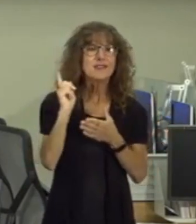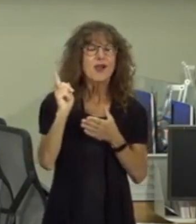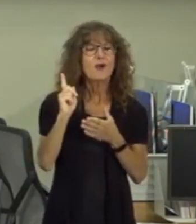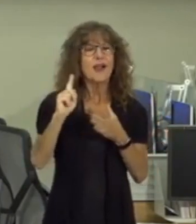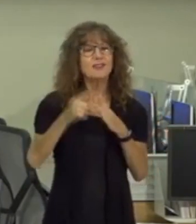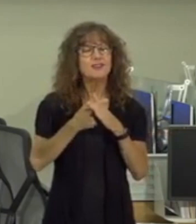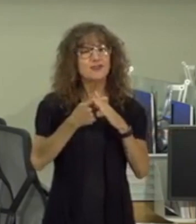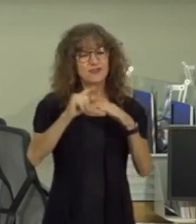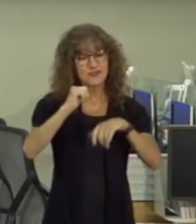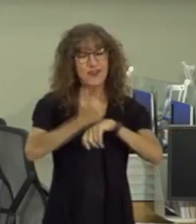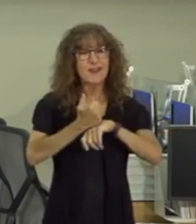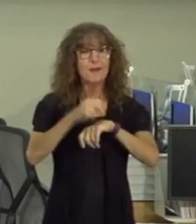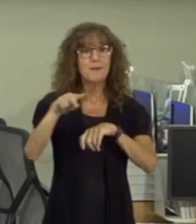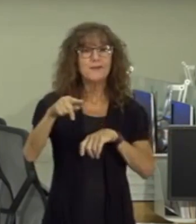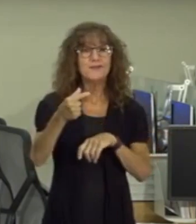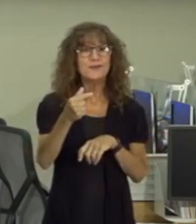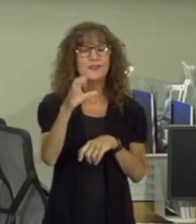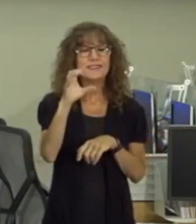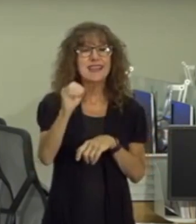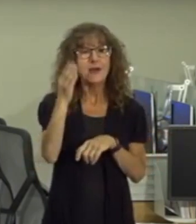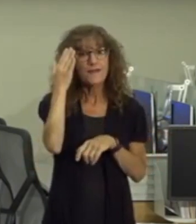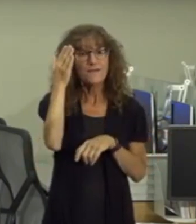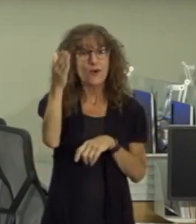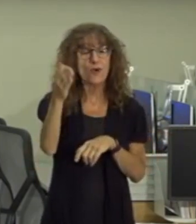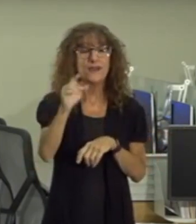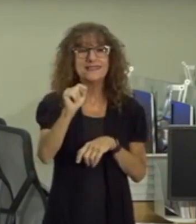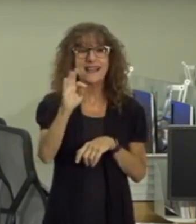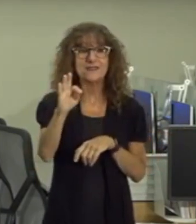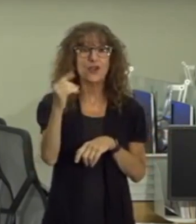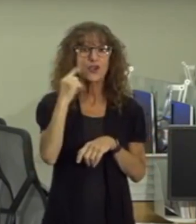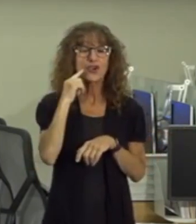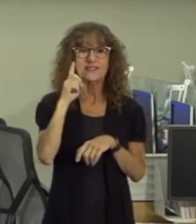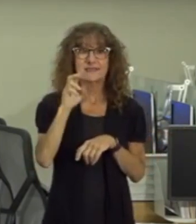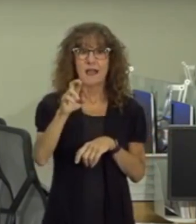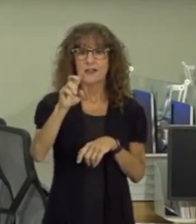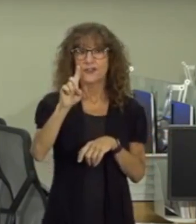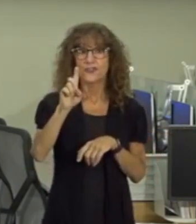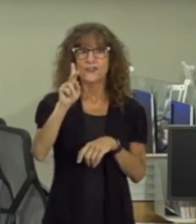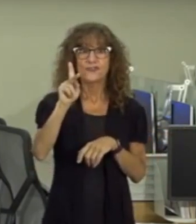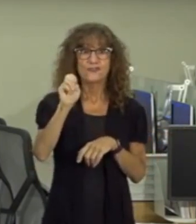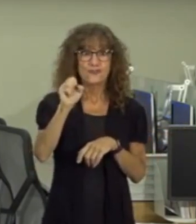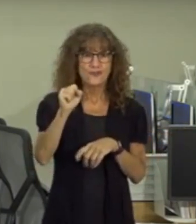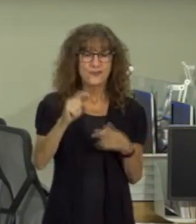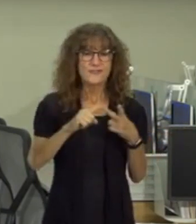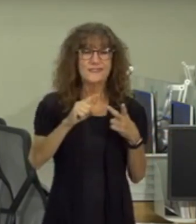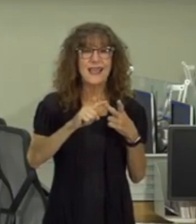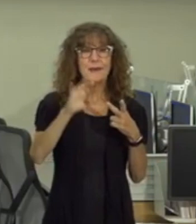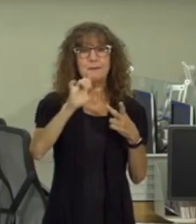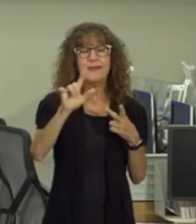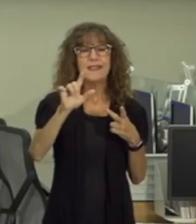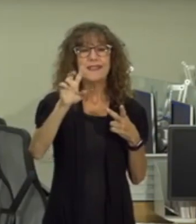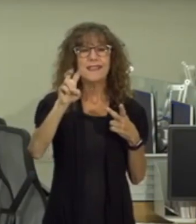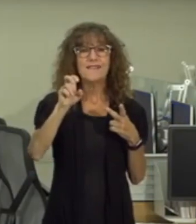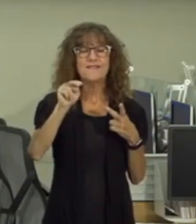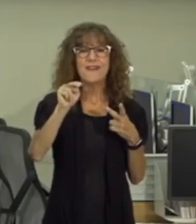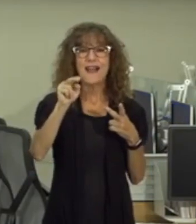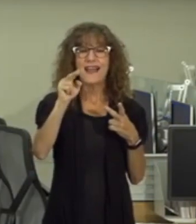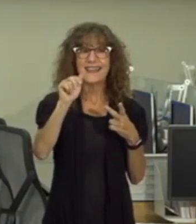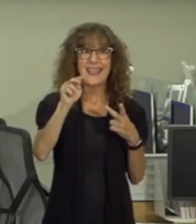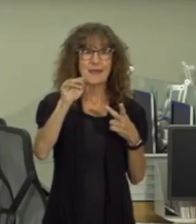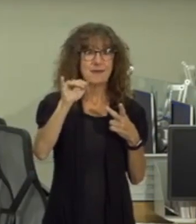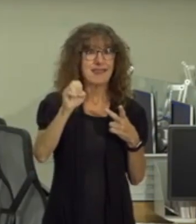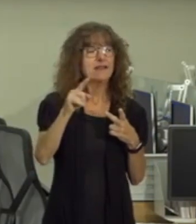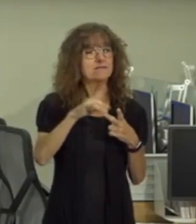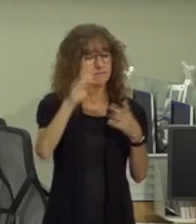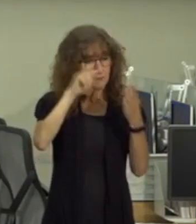forward task force uh you luckily heard from dr dukes who had come here and our good friend uh bill von haney and that was very